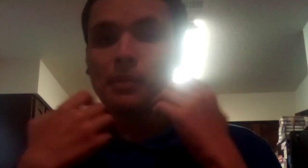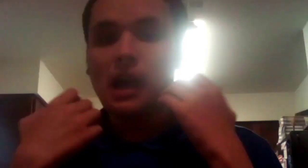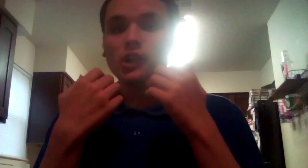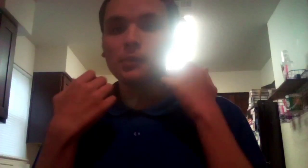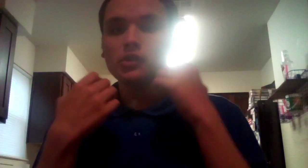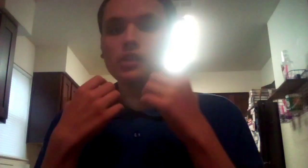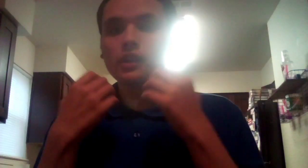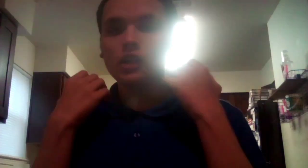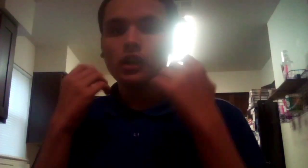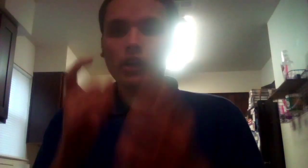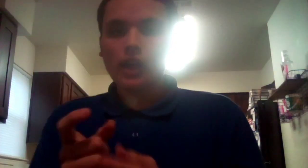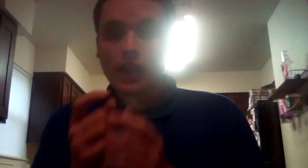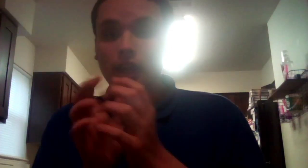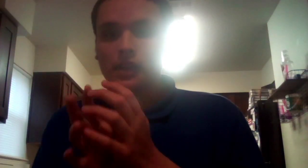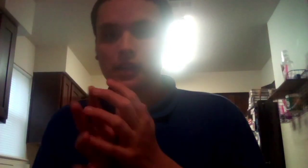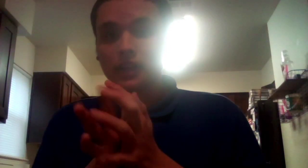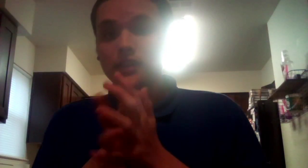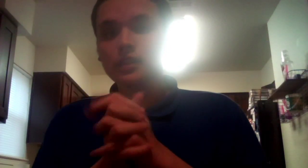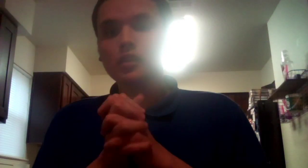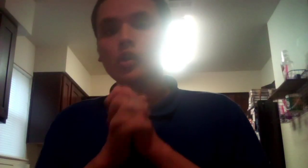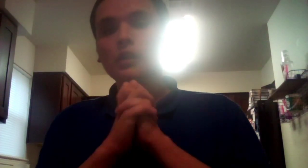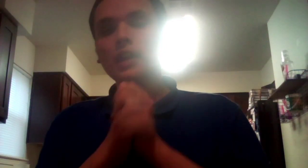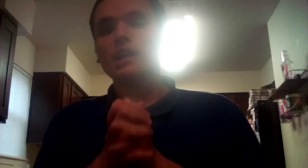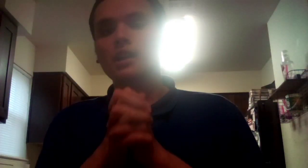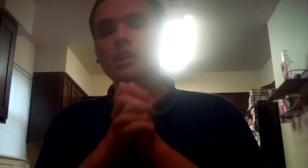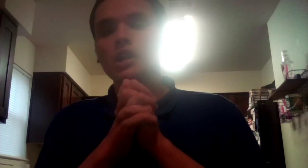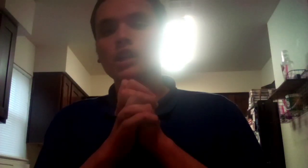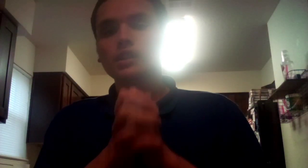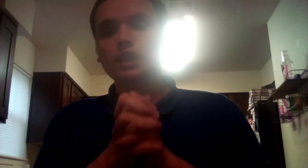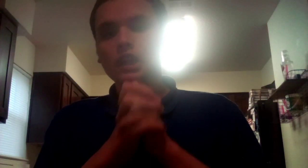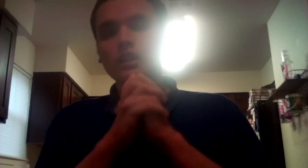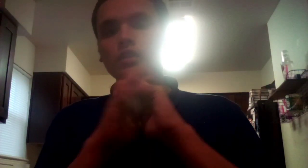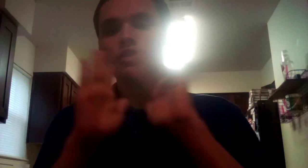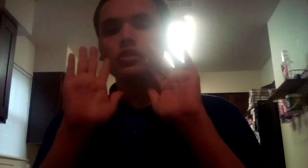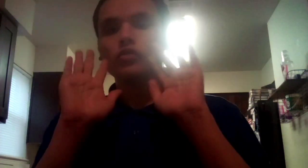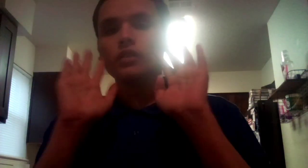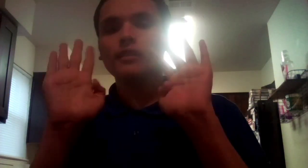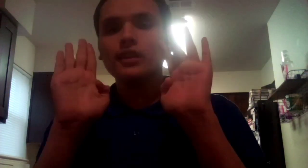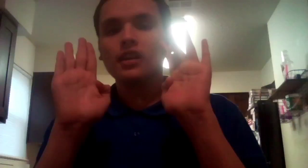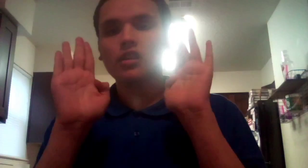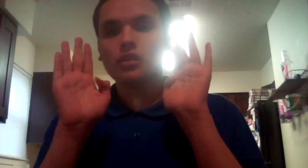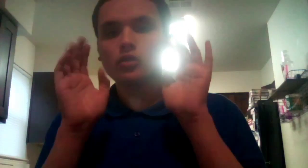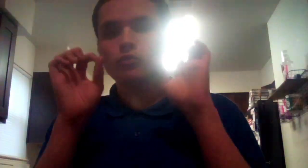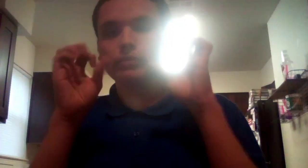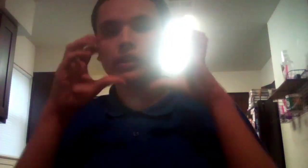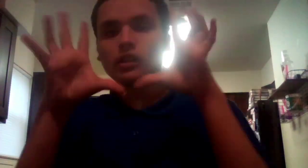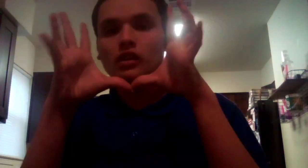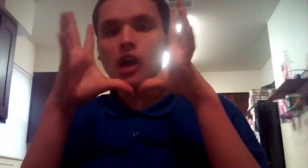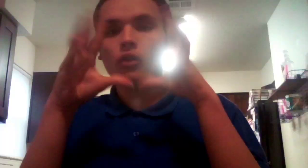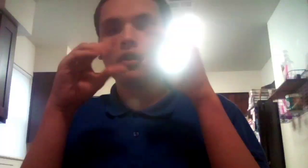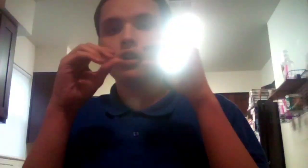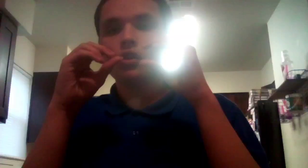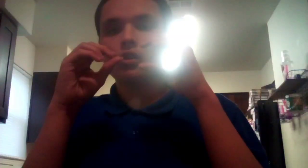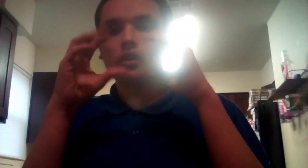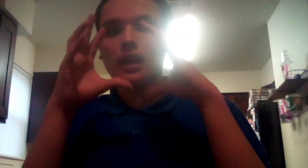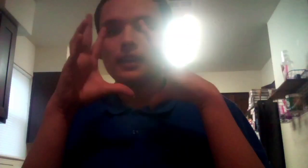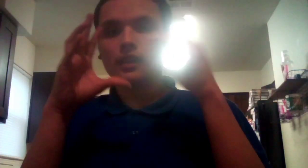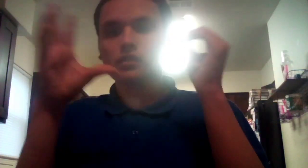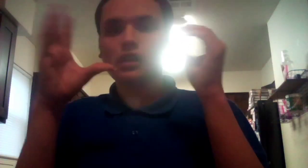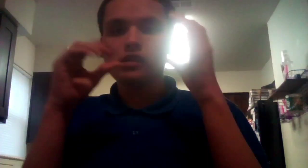background music, I edit it, so yeah, take the screen right here, figure it out, I think, I